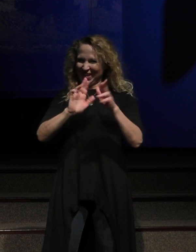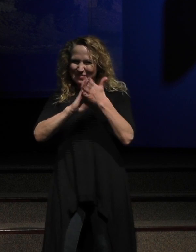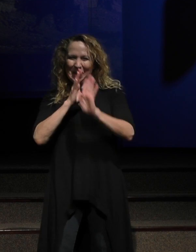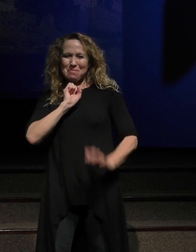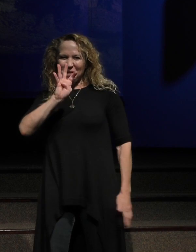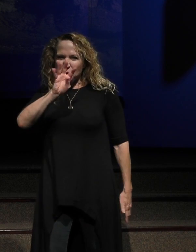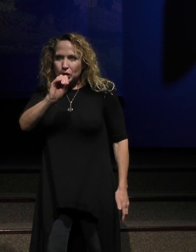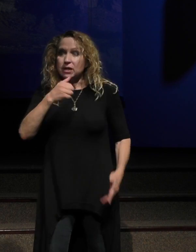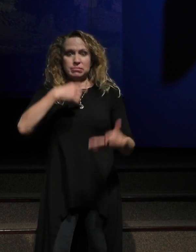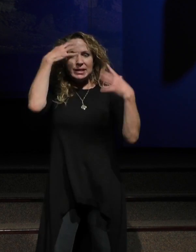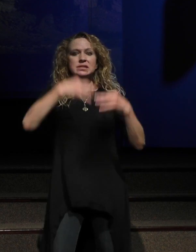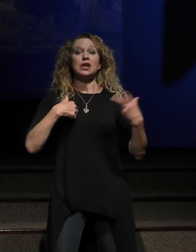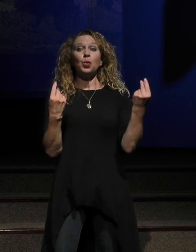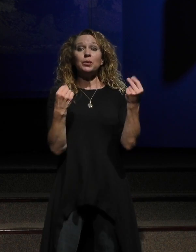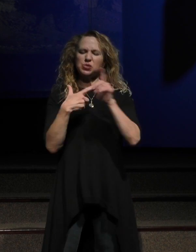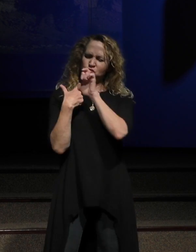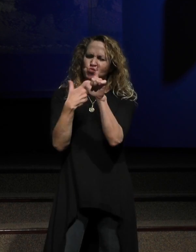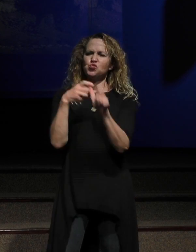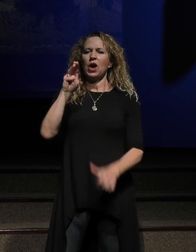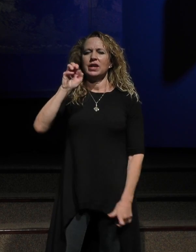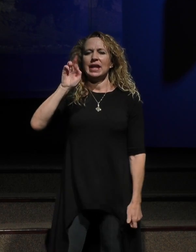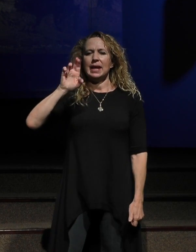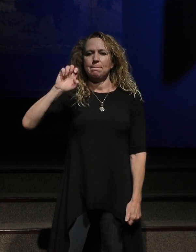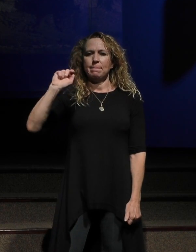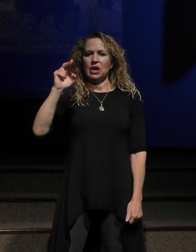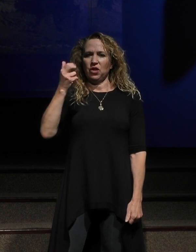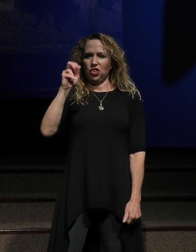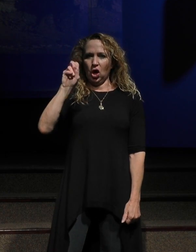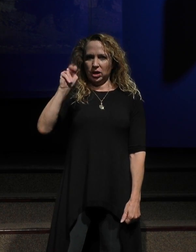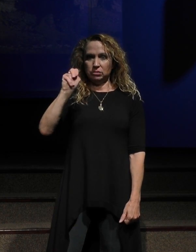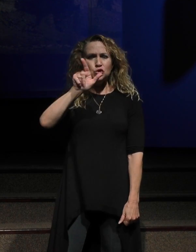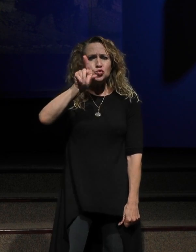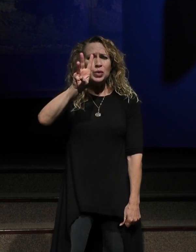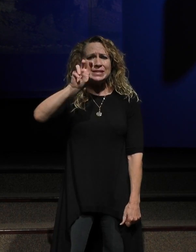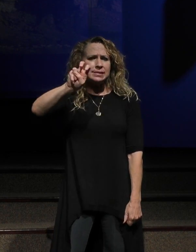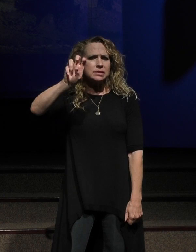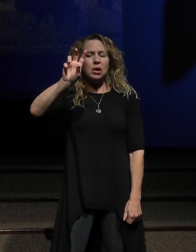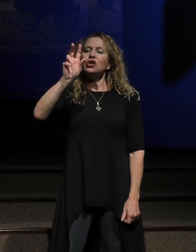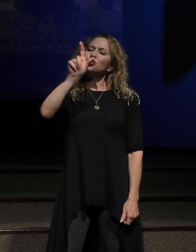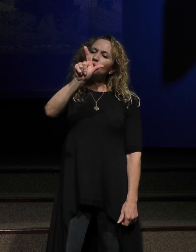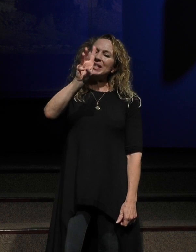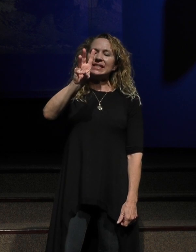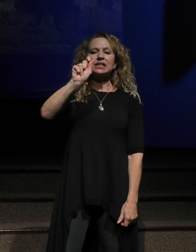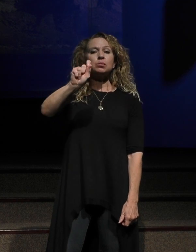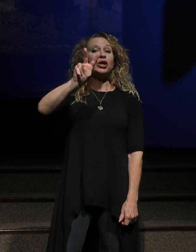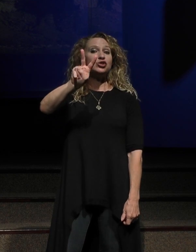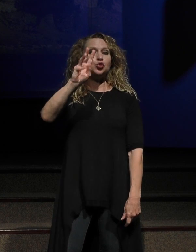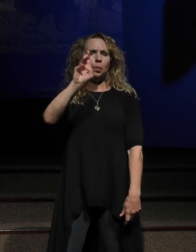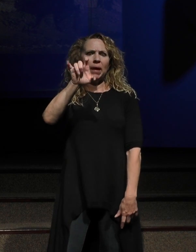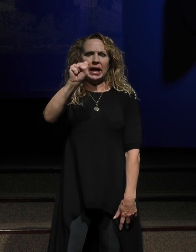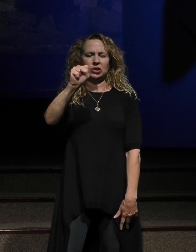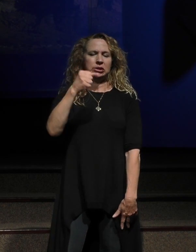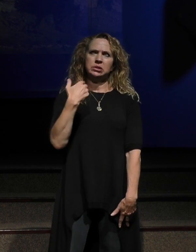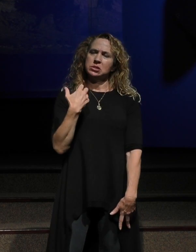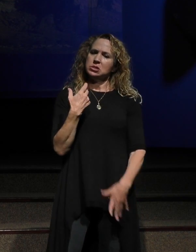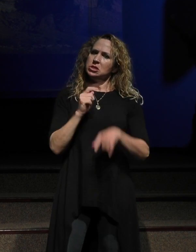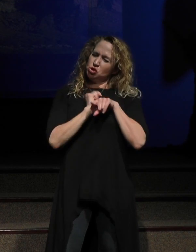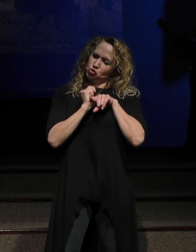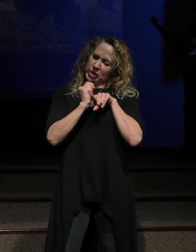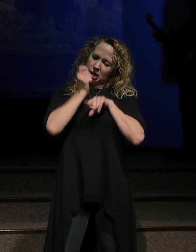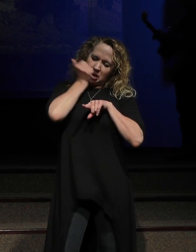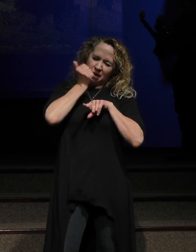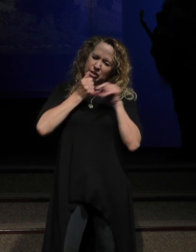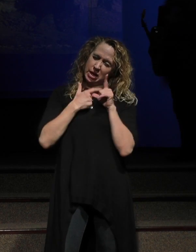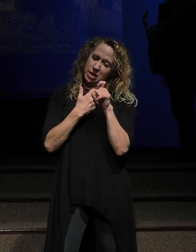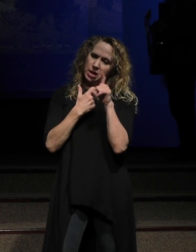And I, the training was just grueling and, and it was rough and, and, came time for race day. And I, I had one goal that, that I